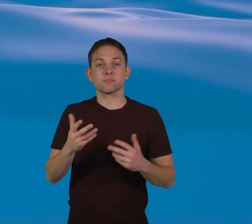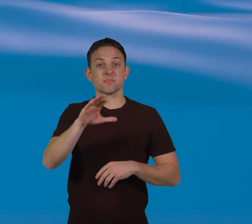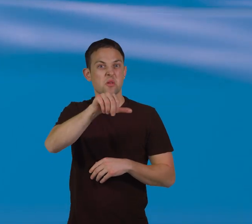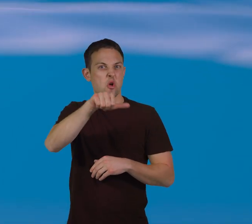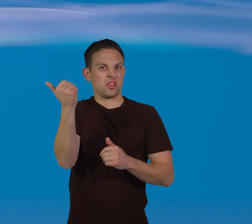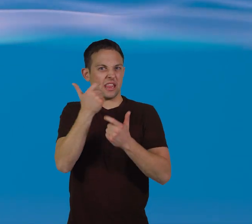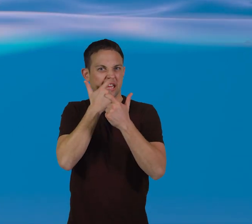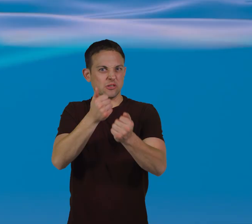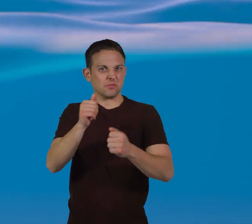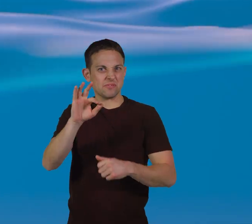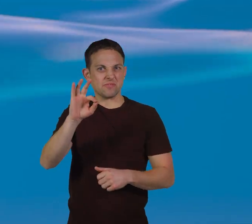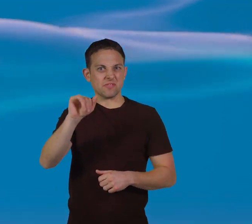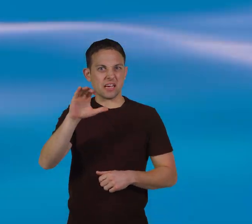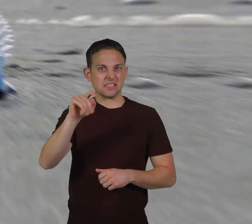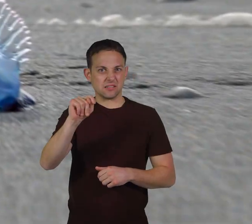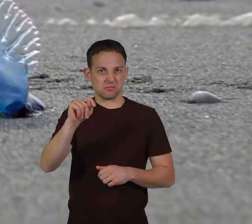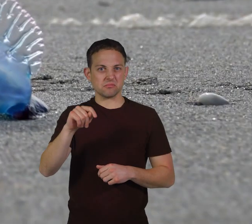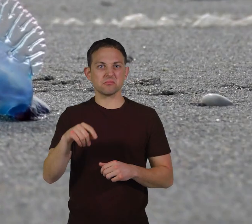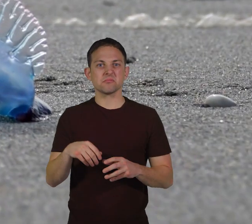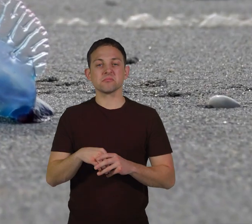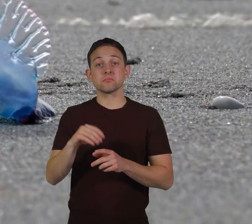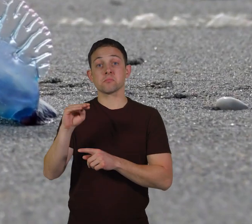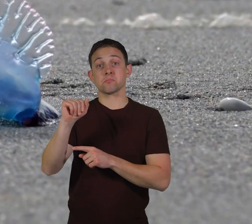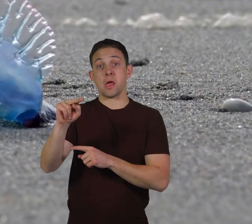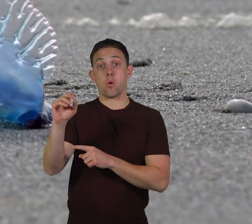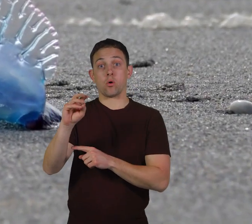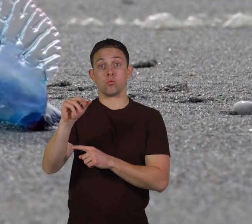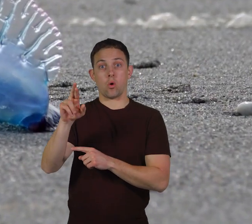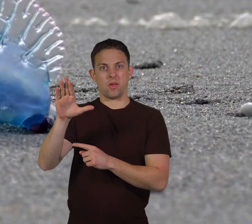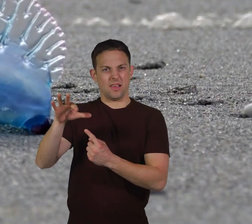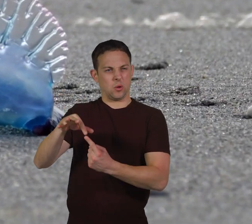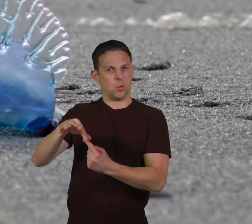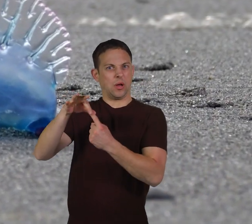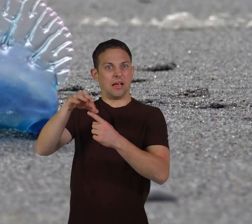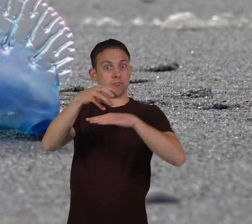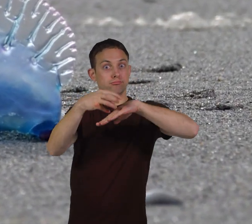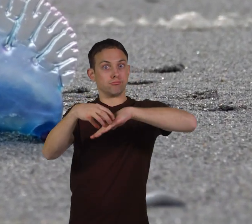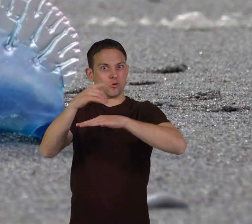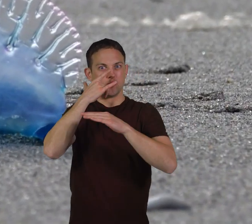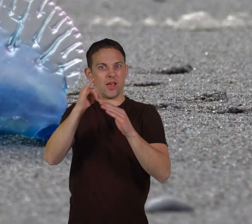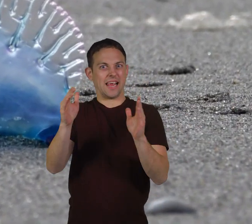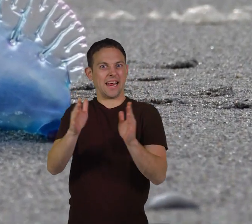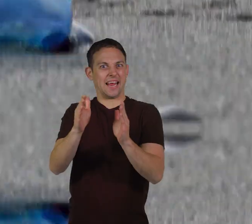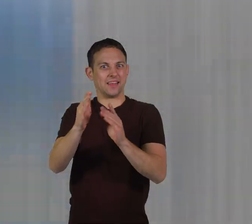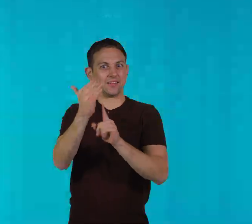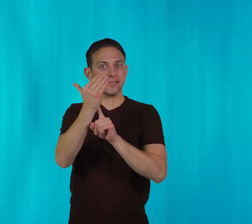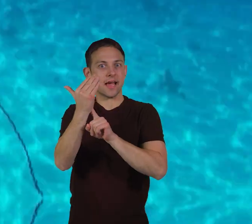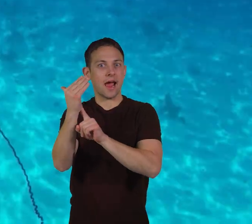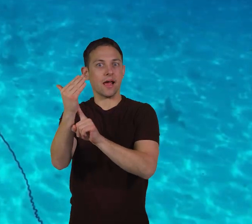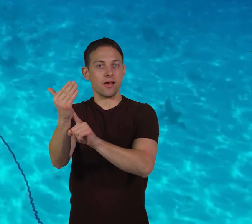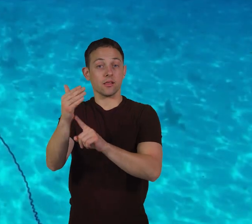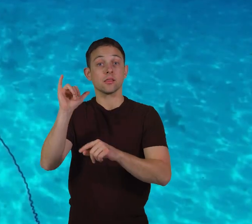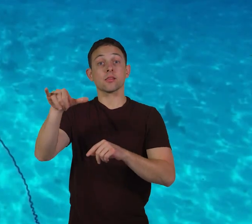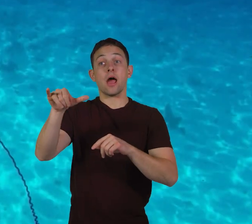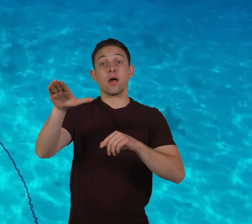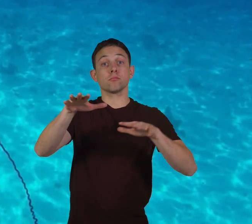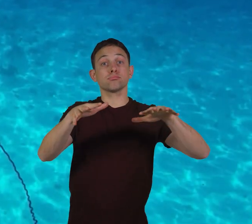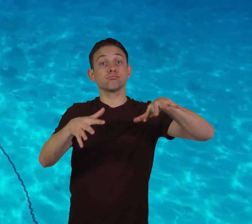facts The manowar's unique float looks like a little sail. The float helps them stay above the